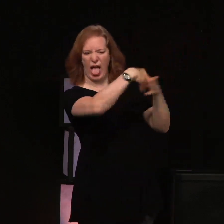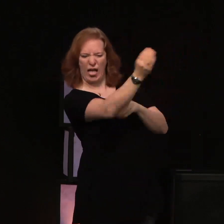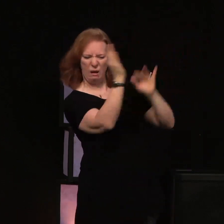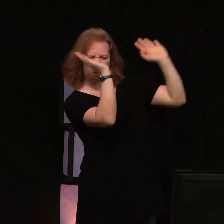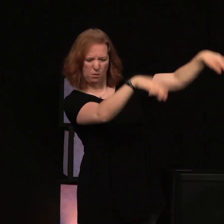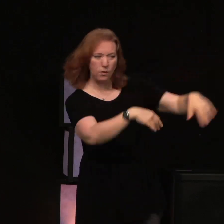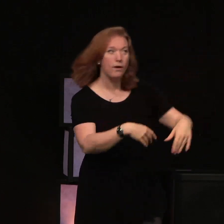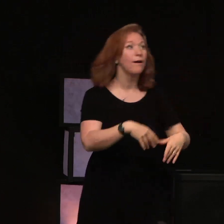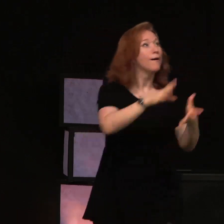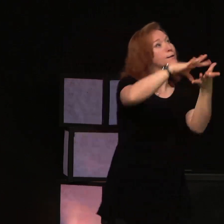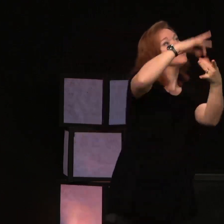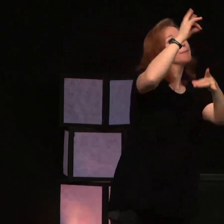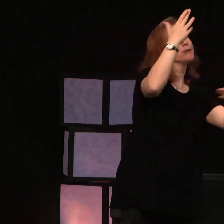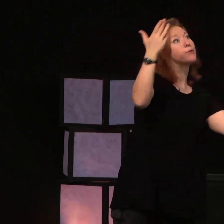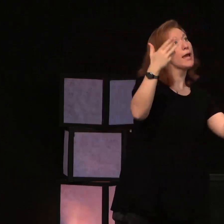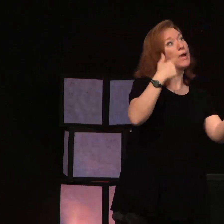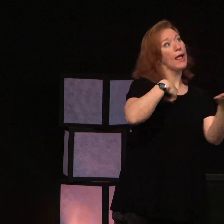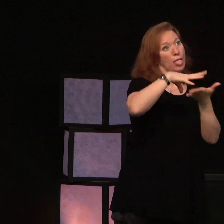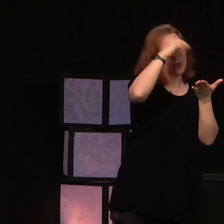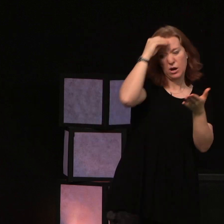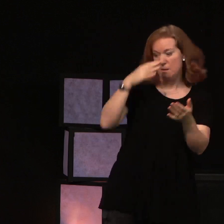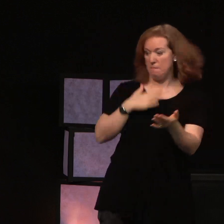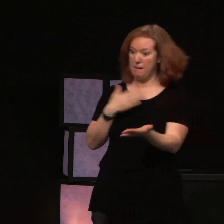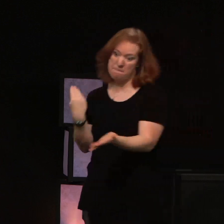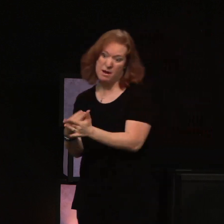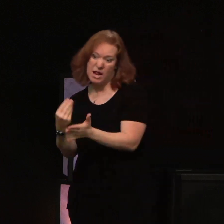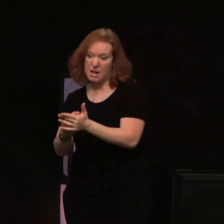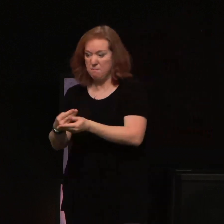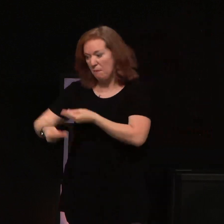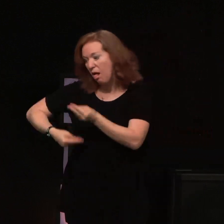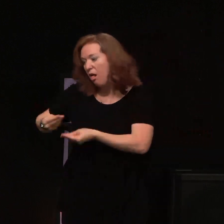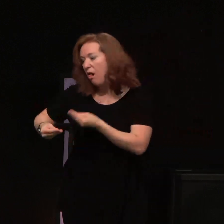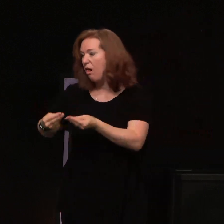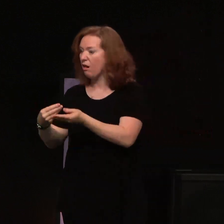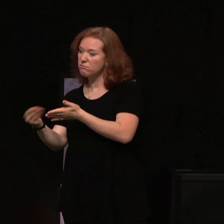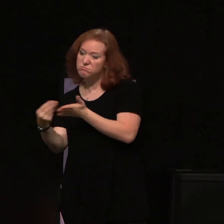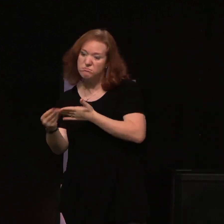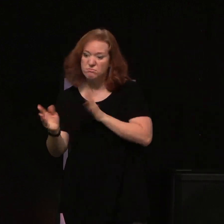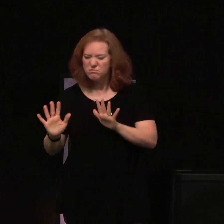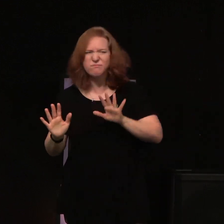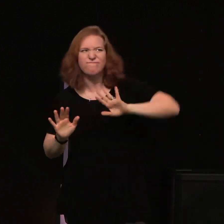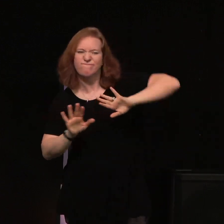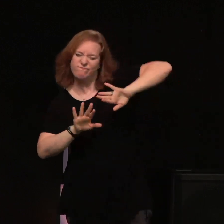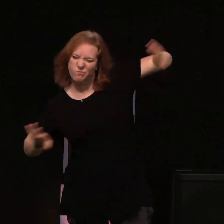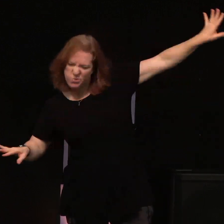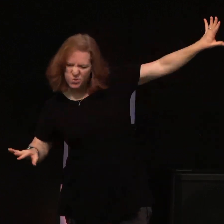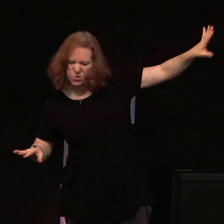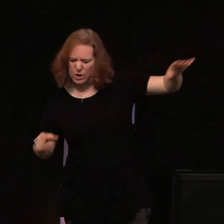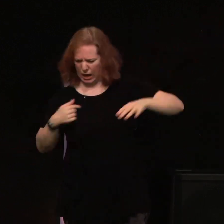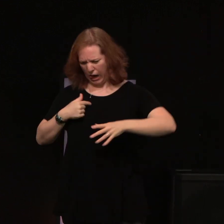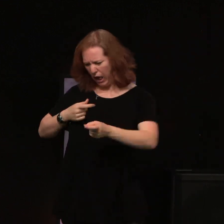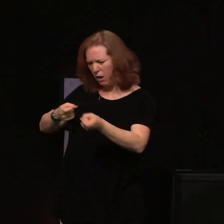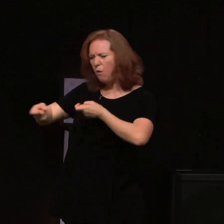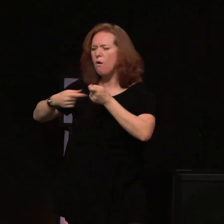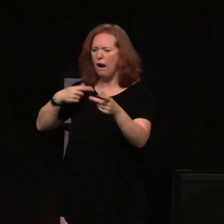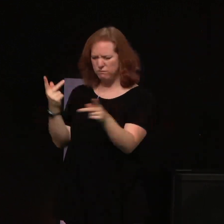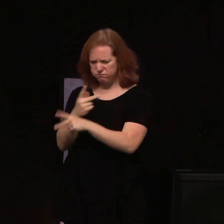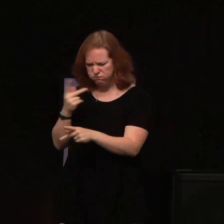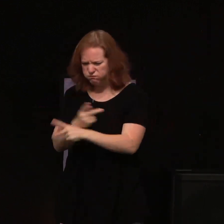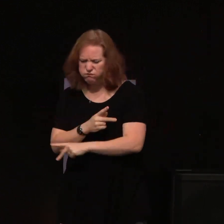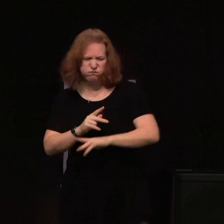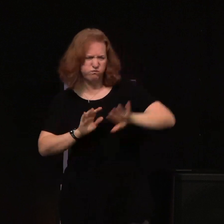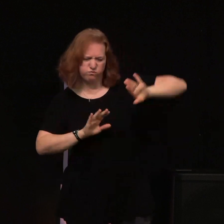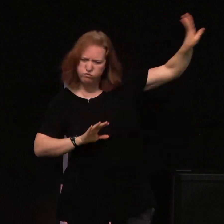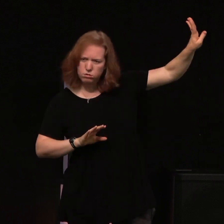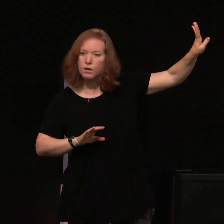things are over here, money's over here, and finances and my spending and all that. They're two separate things, and the two shall not